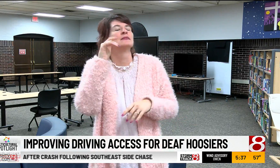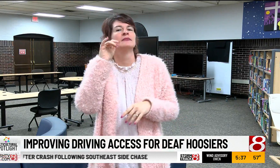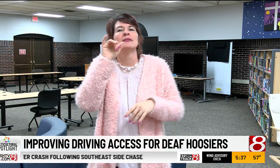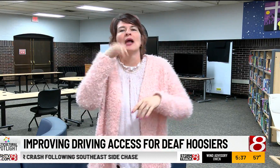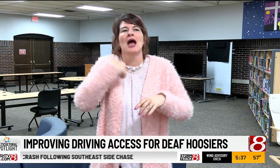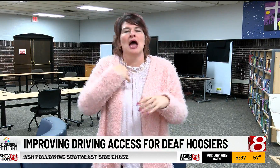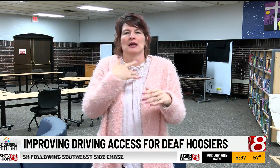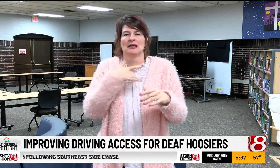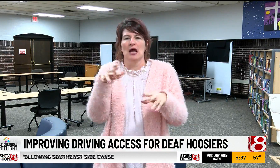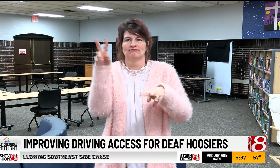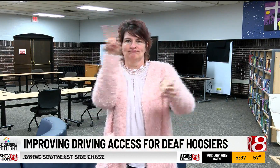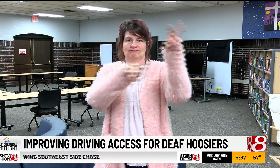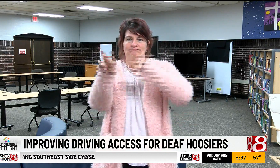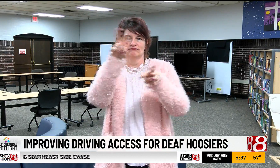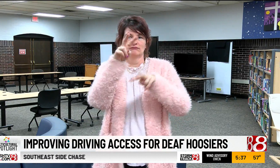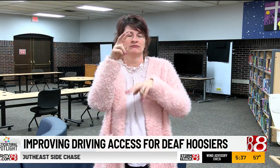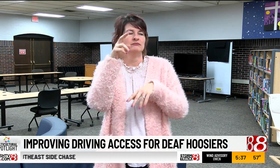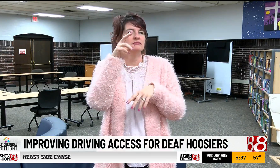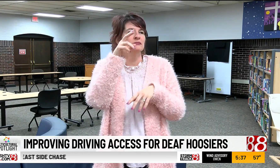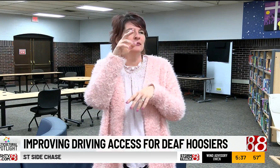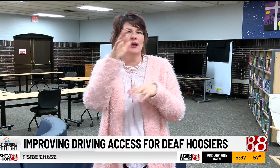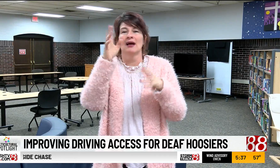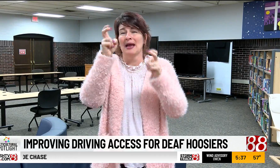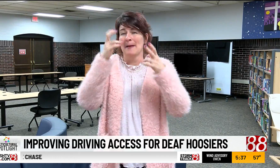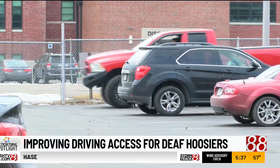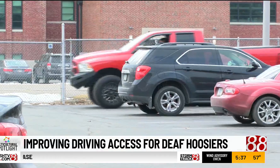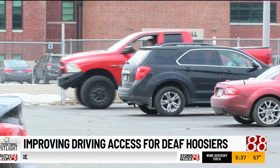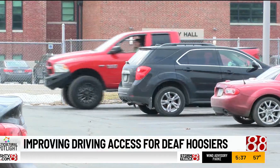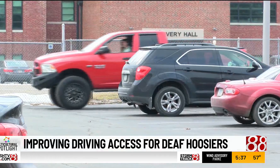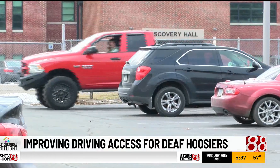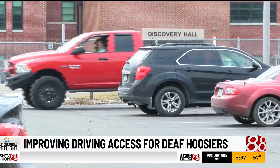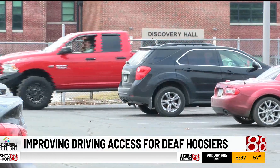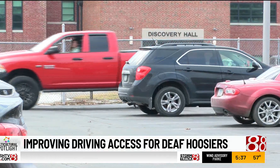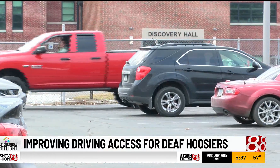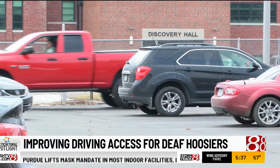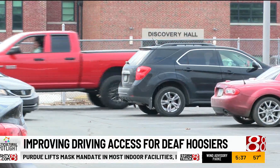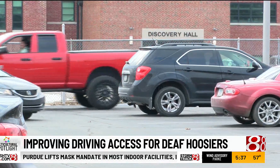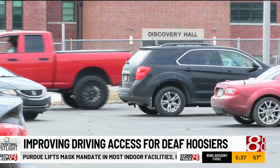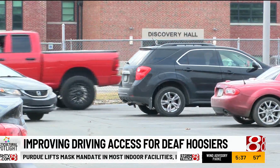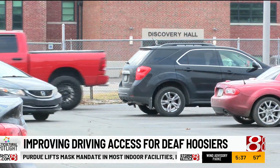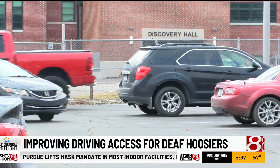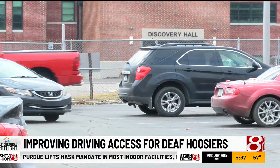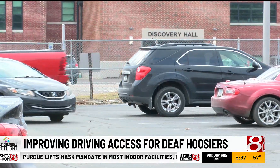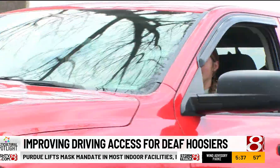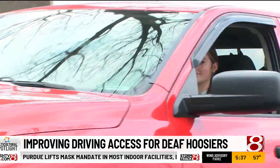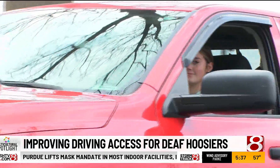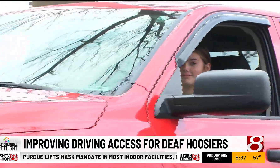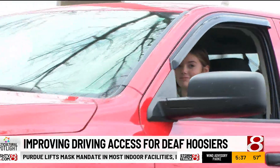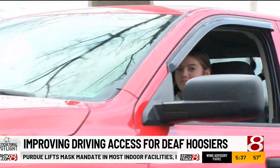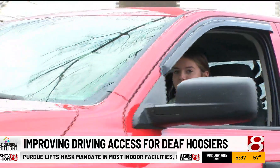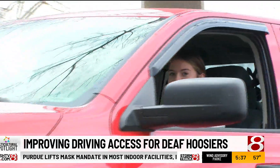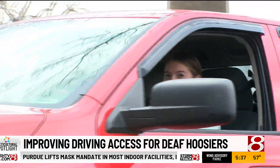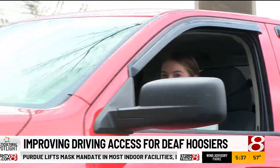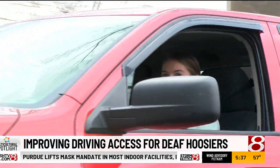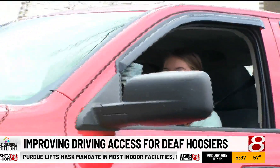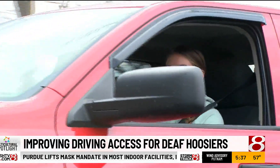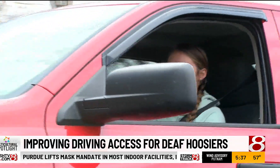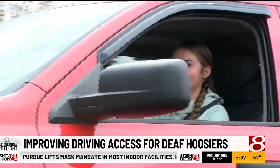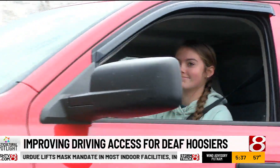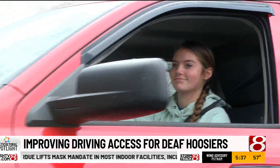we rely on our vision and our eyesight so much. The Washer say, before now, taking the test in English was a hassle, but more of